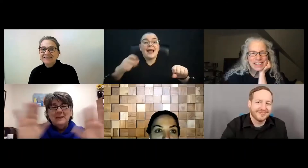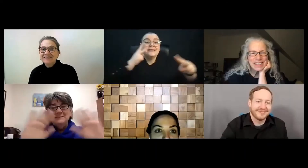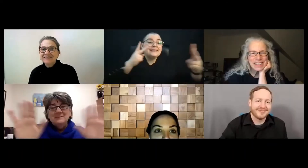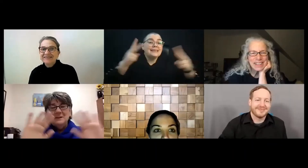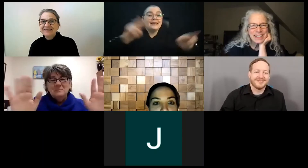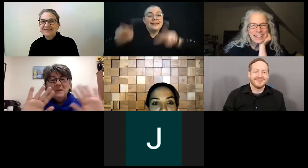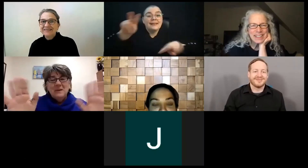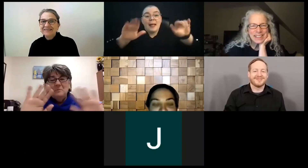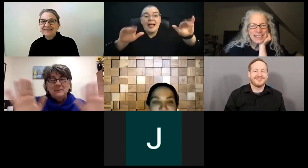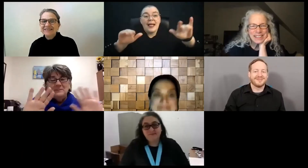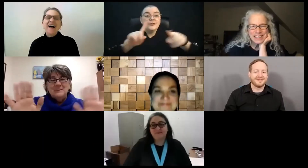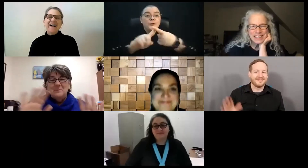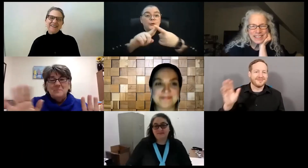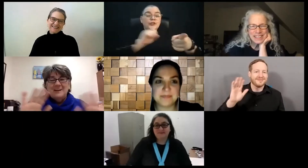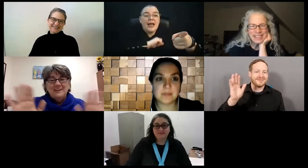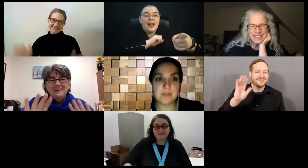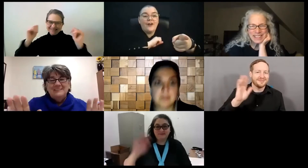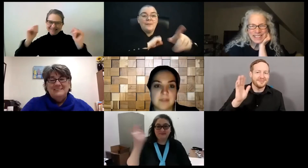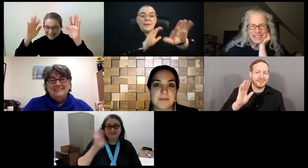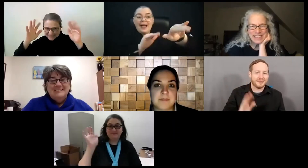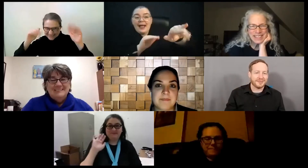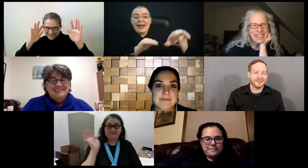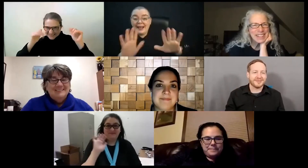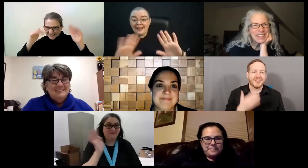us one last time, and we could say goodbye. Bye.